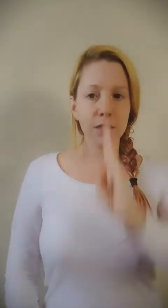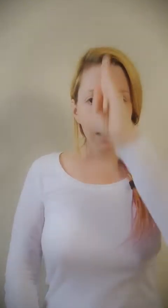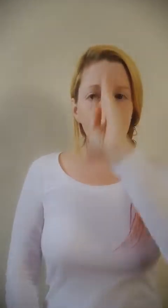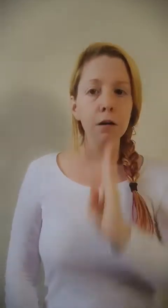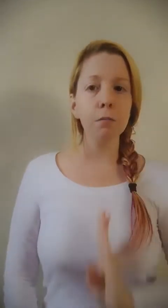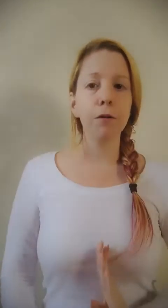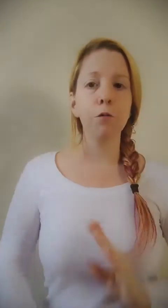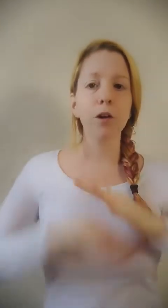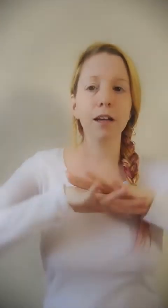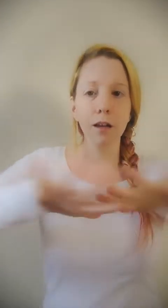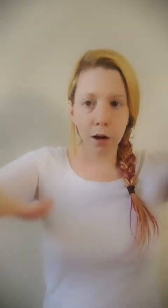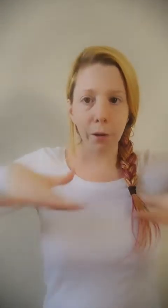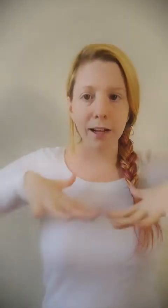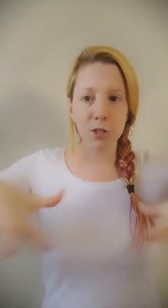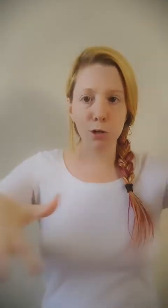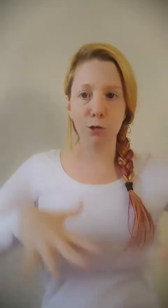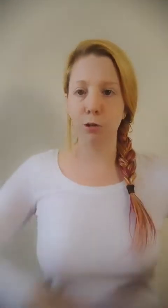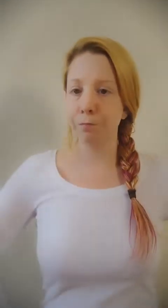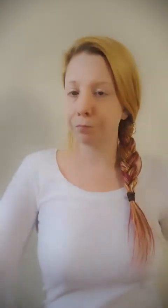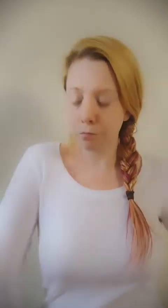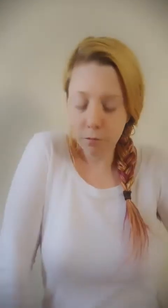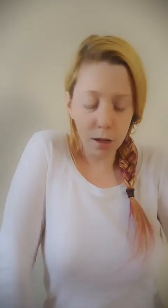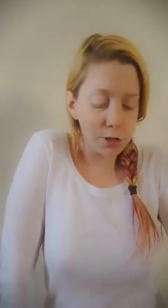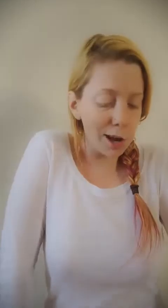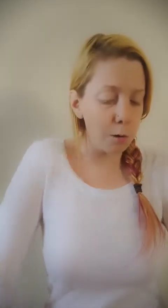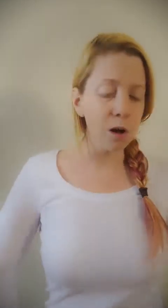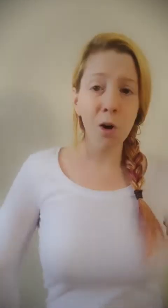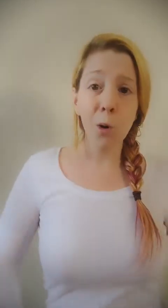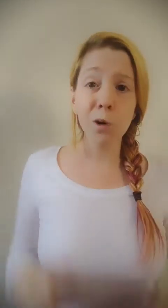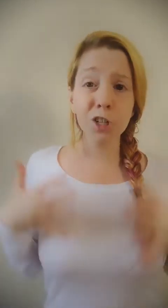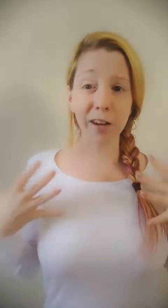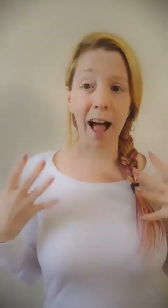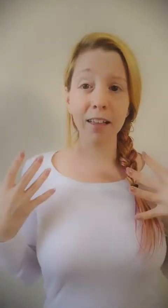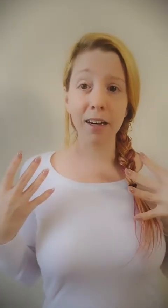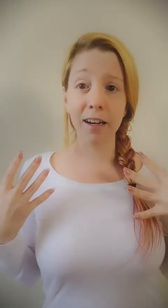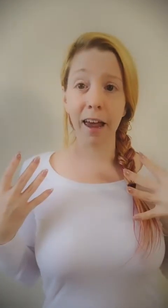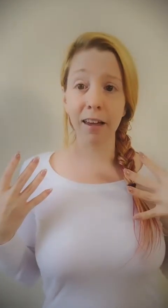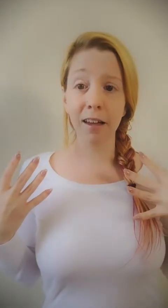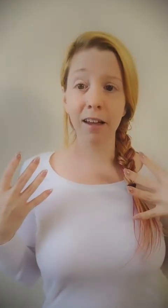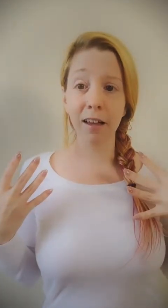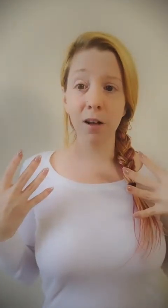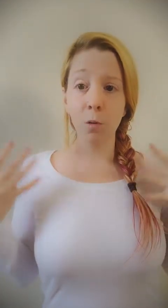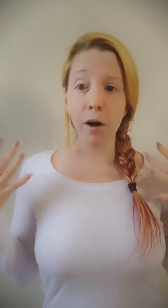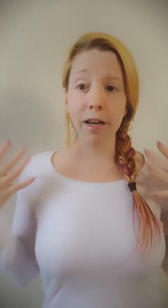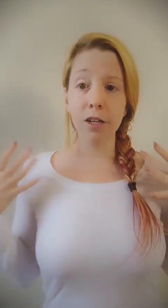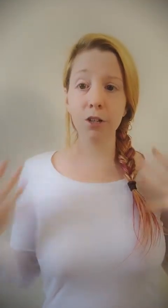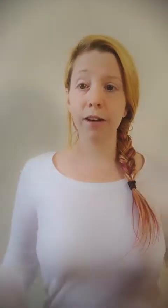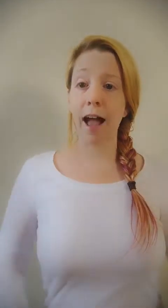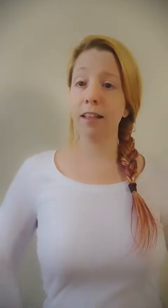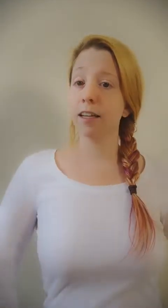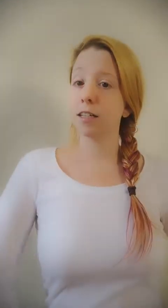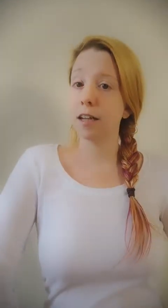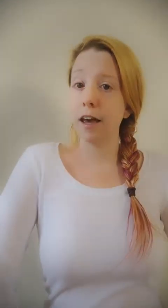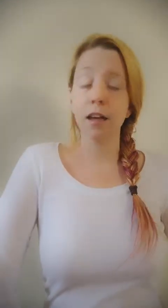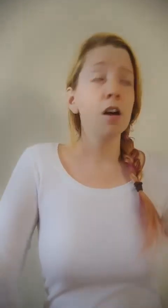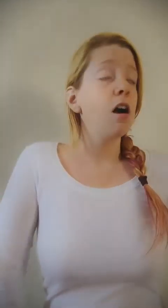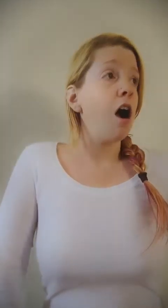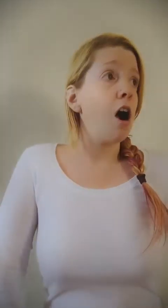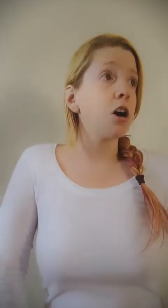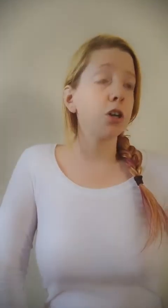here before you can go external. So, what's your reality today? What is your reality today? Are